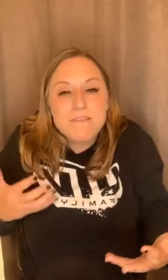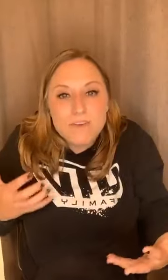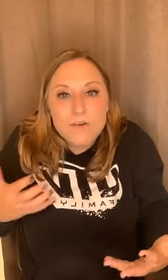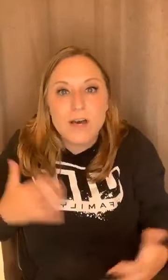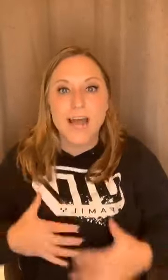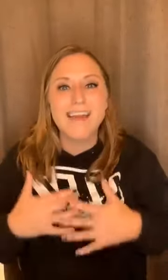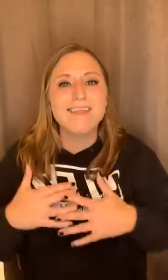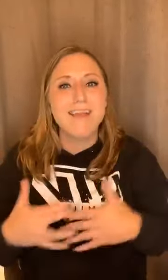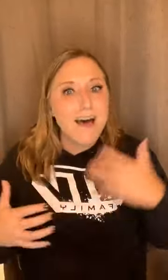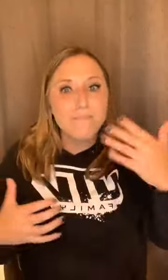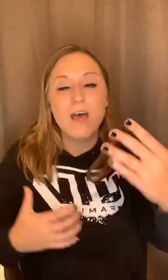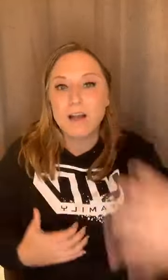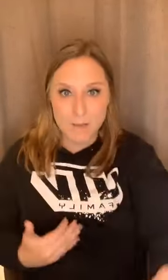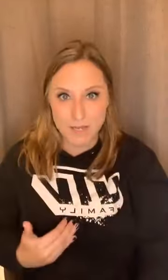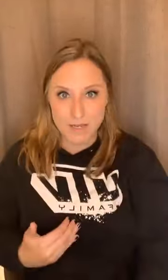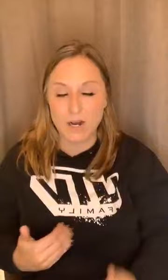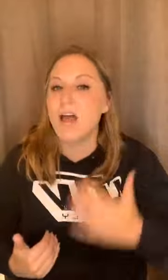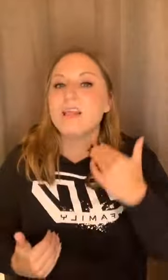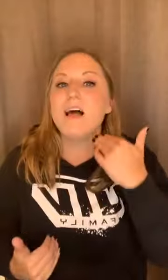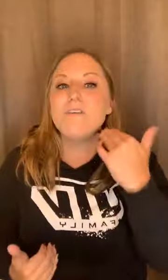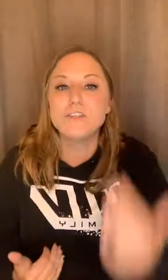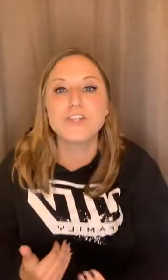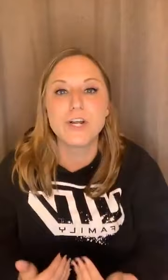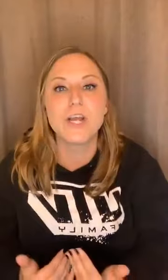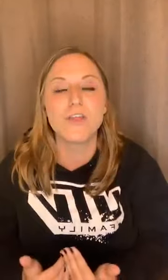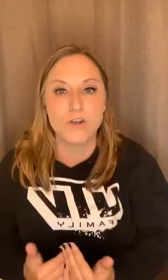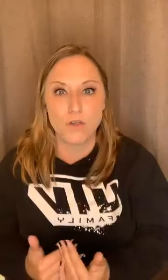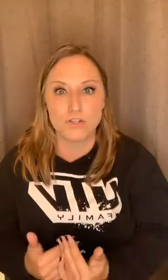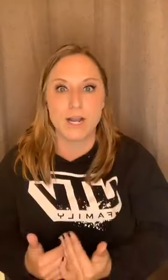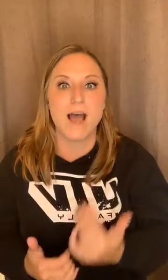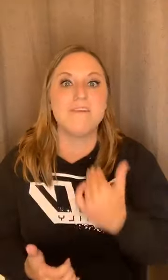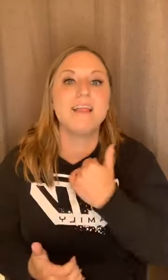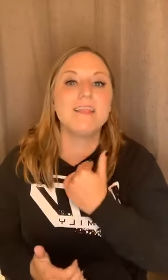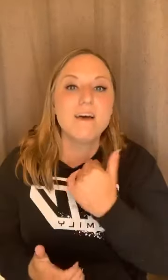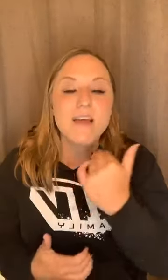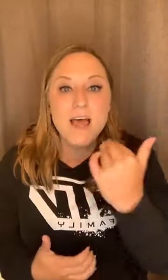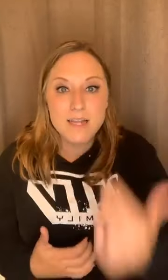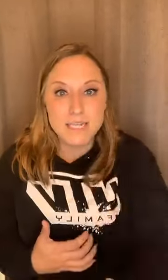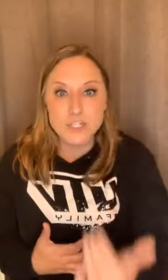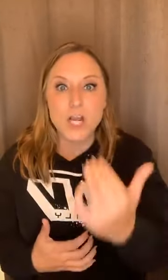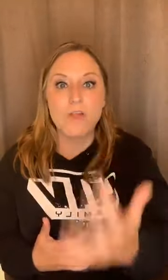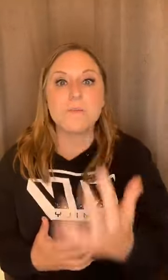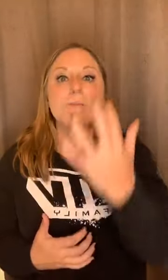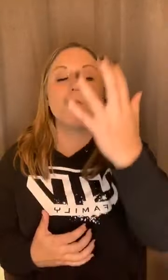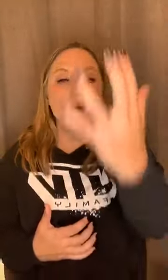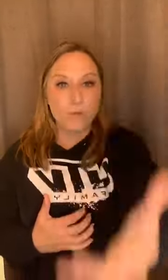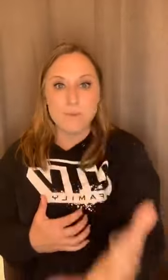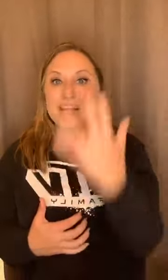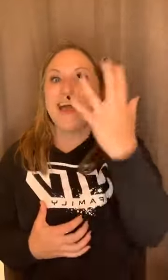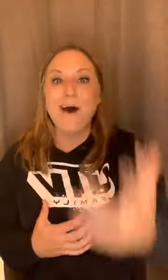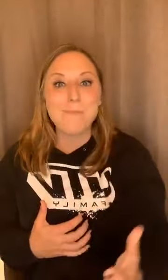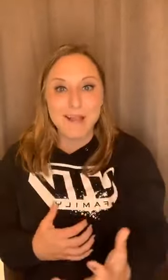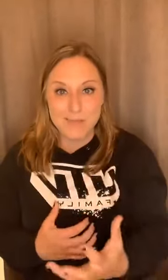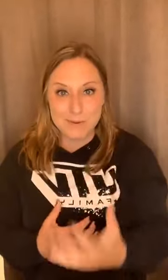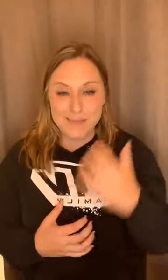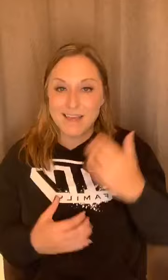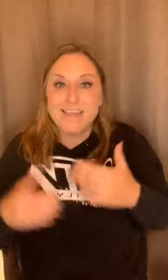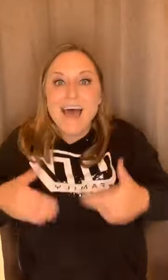feel good. I love coming on here. I love sharing the knowledge that I have. I love teaching other people, other women and helping other women. Like that